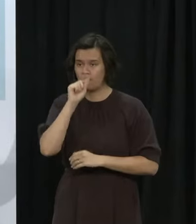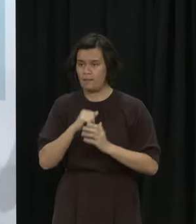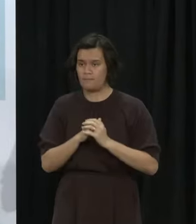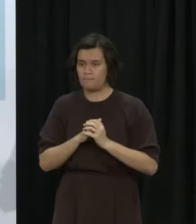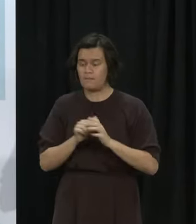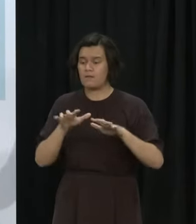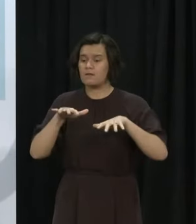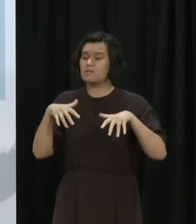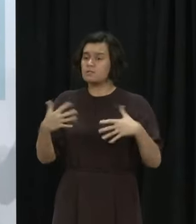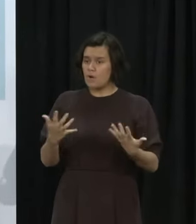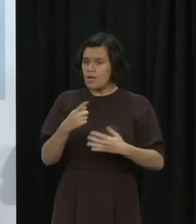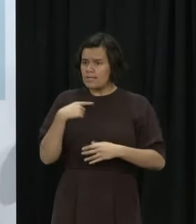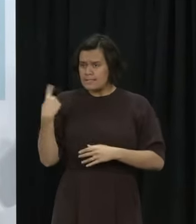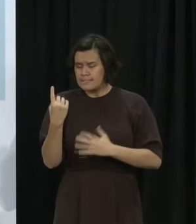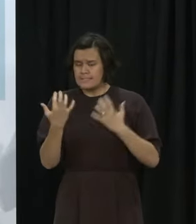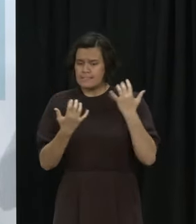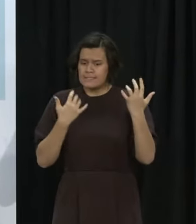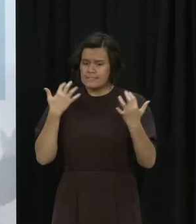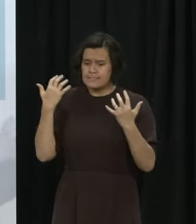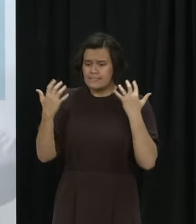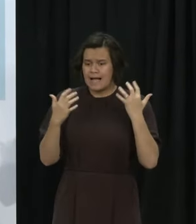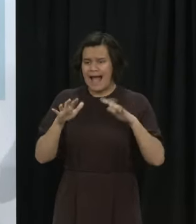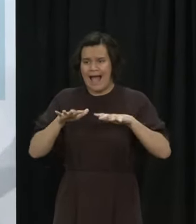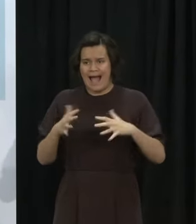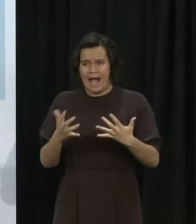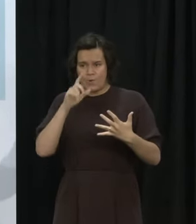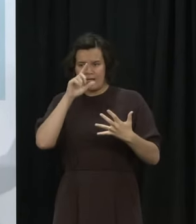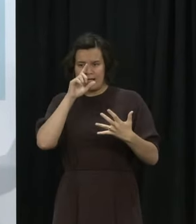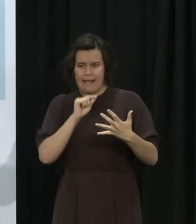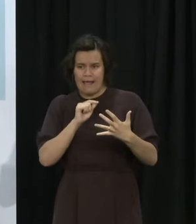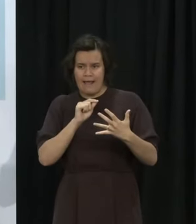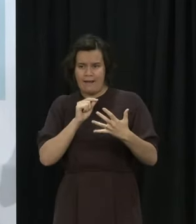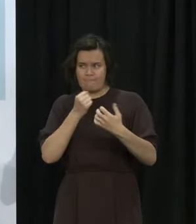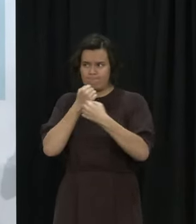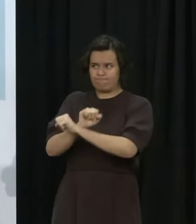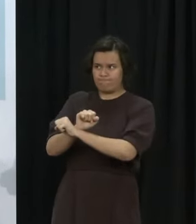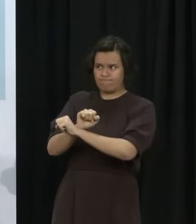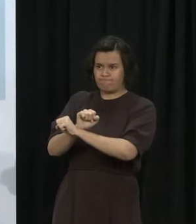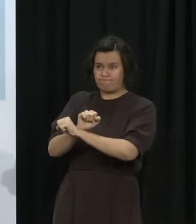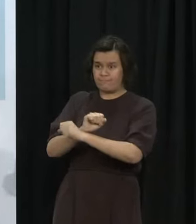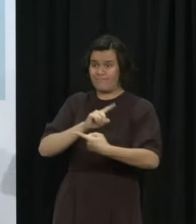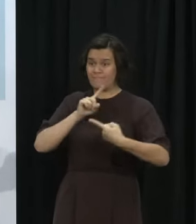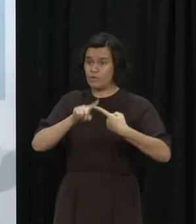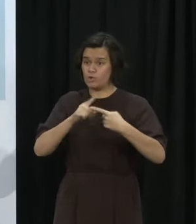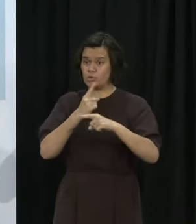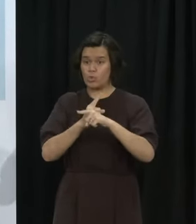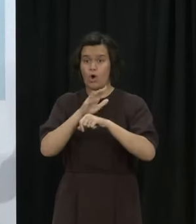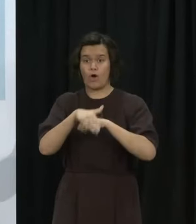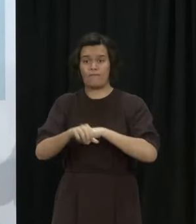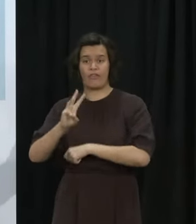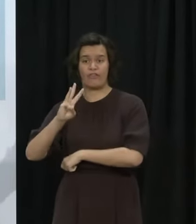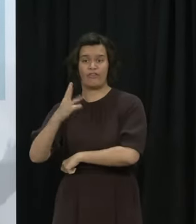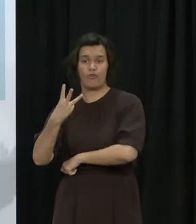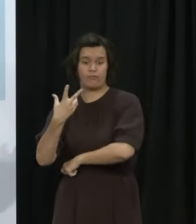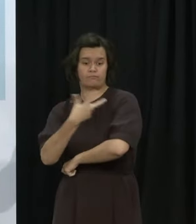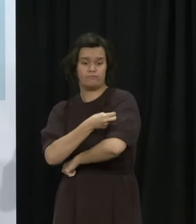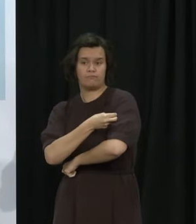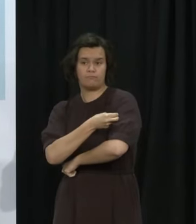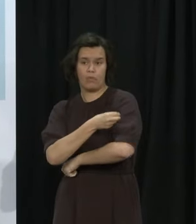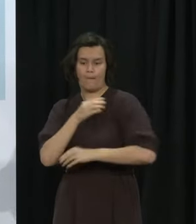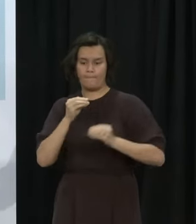of precautionary measures which I'm going to outline now. So, first to boosters. We already know that boosters,